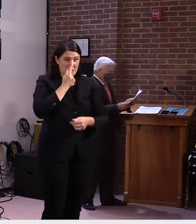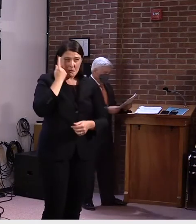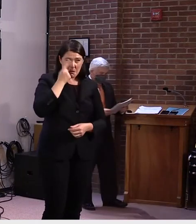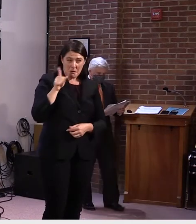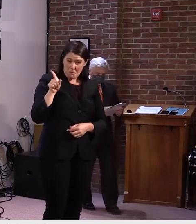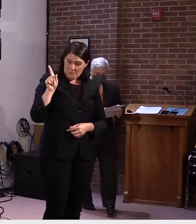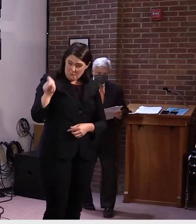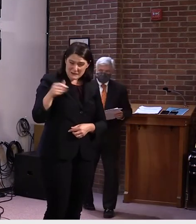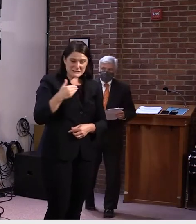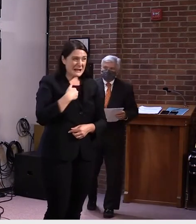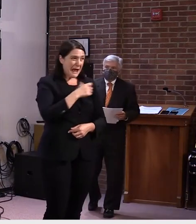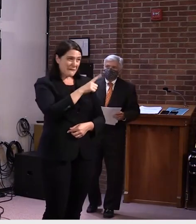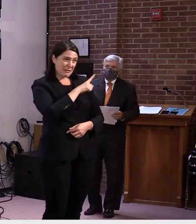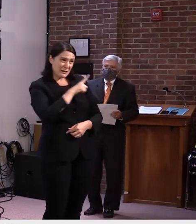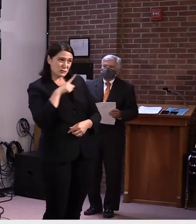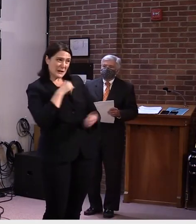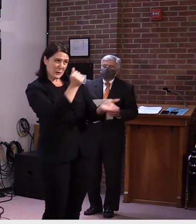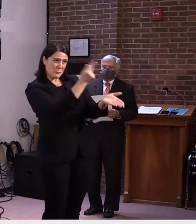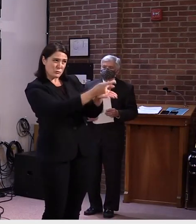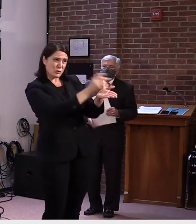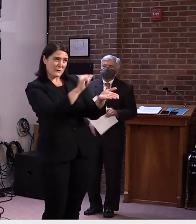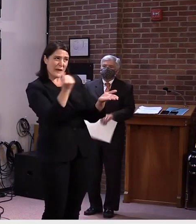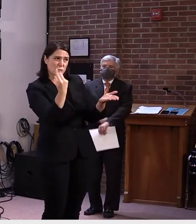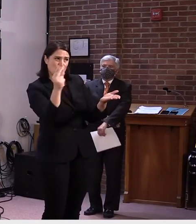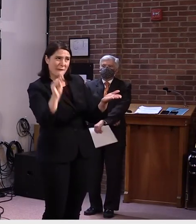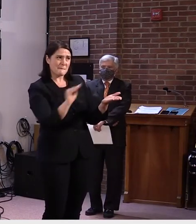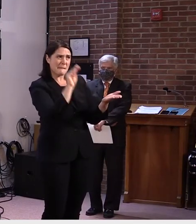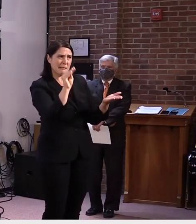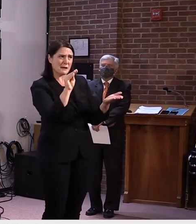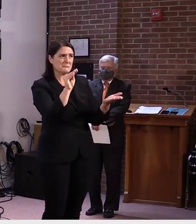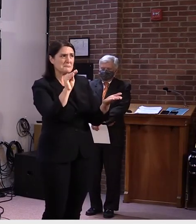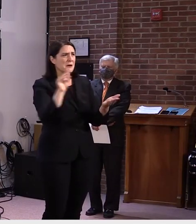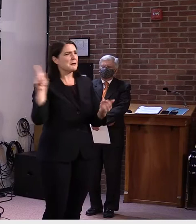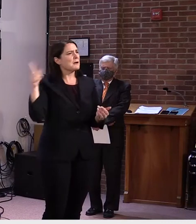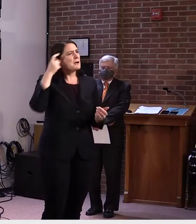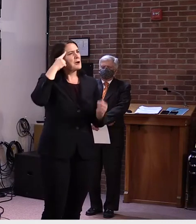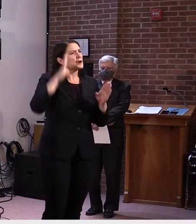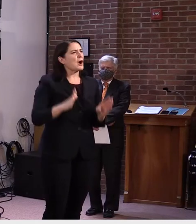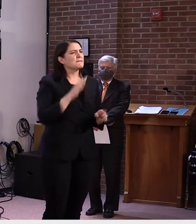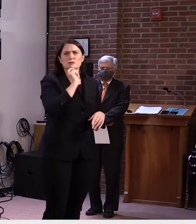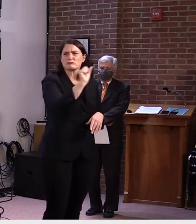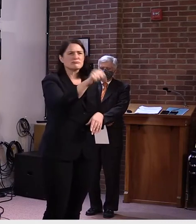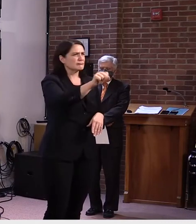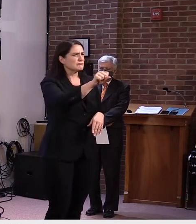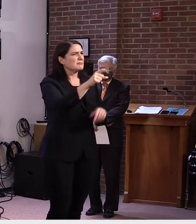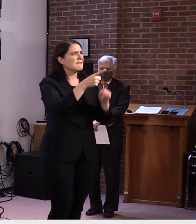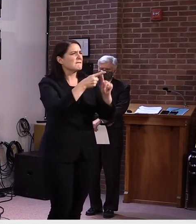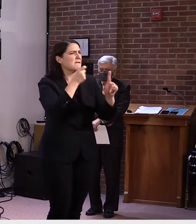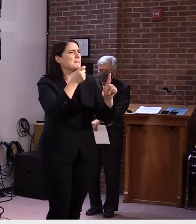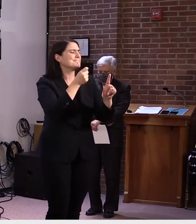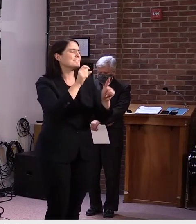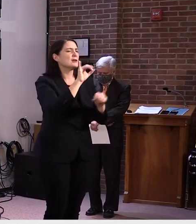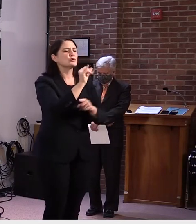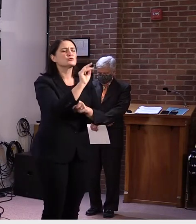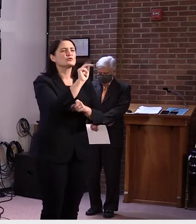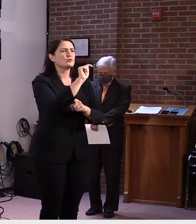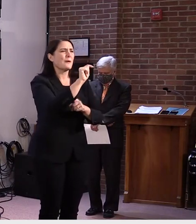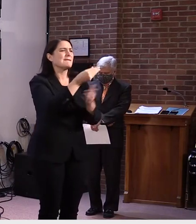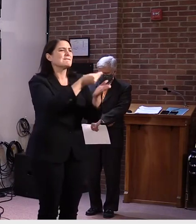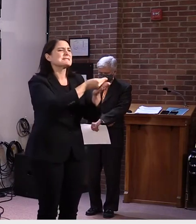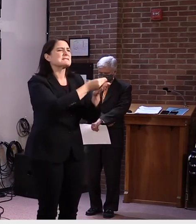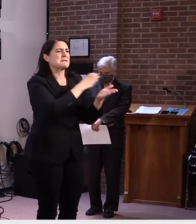approval for this 12 billion dollars? Yes, we will, uh, from the Joint Festival Committee. Okay. Okay.